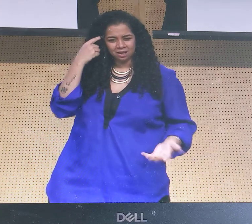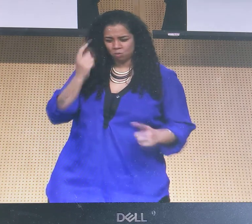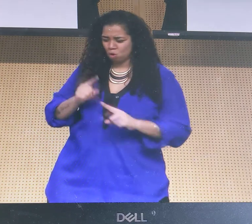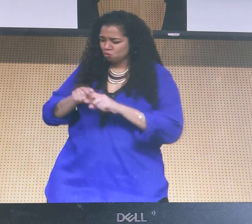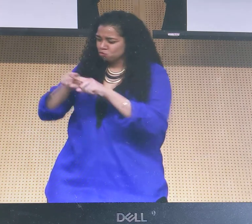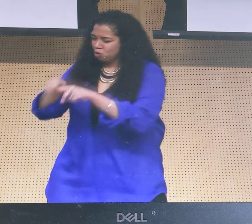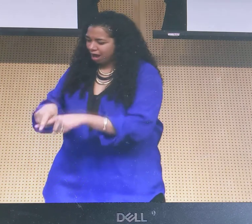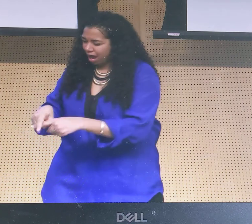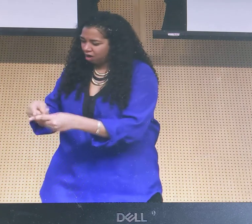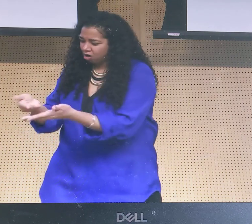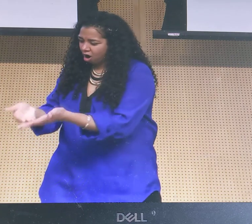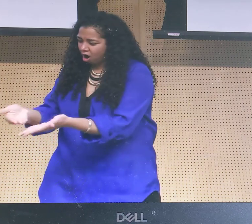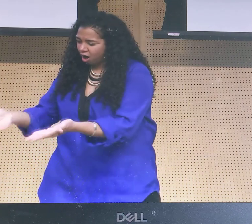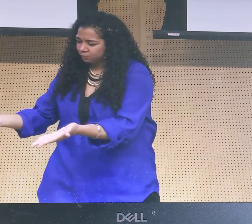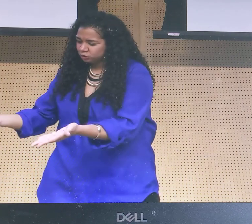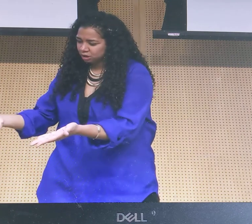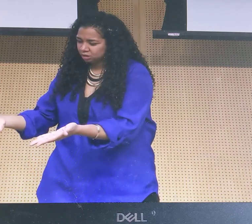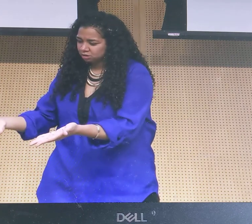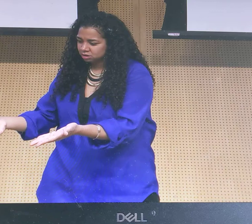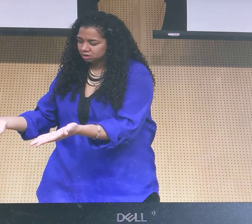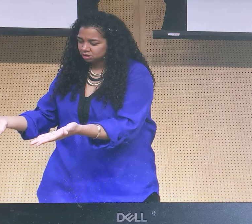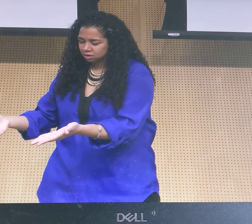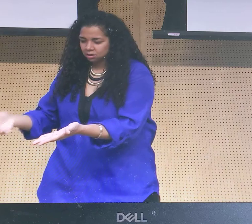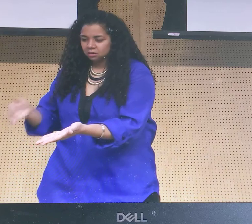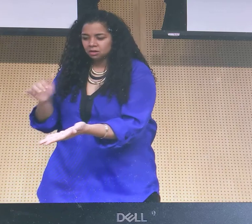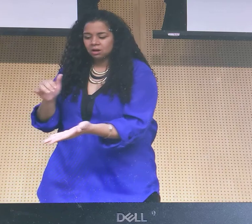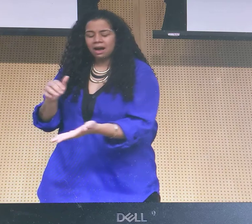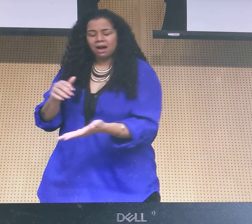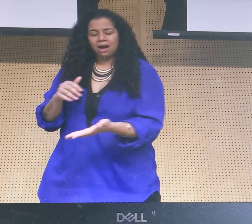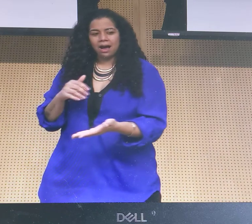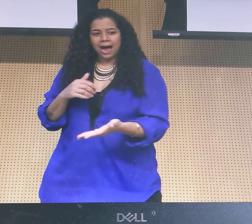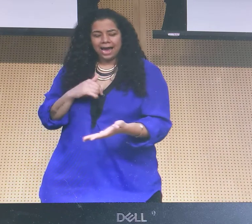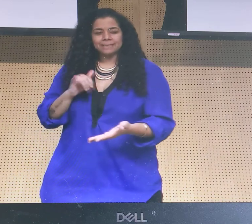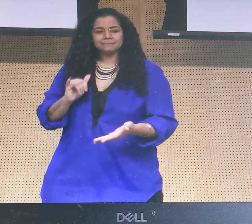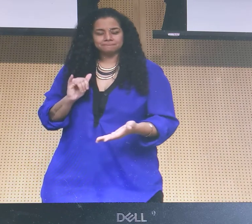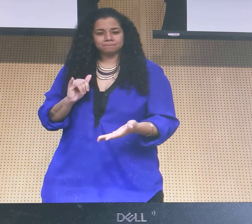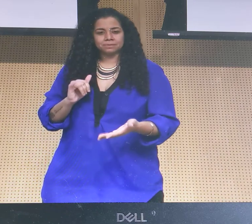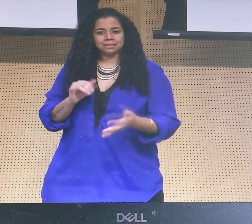we're thinking. Relying on objects to tell us this.